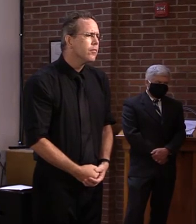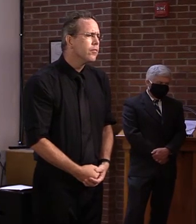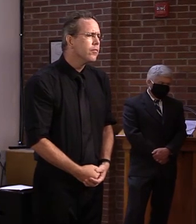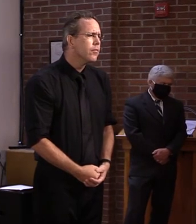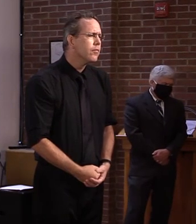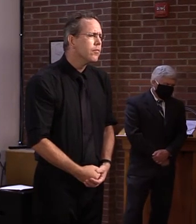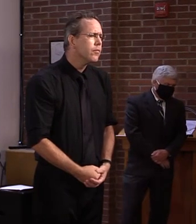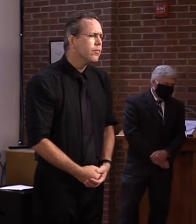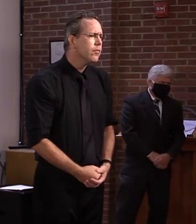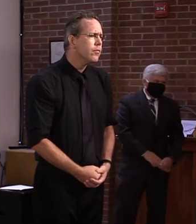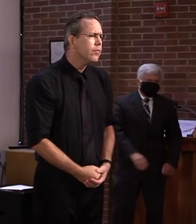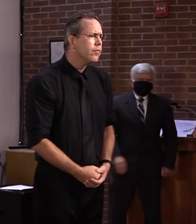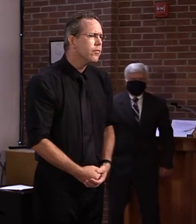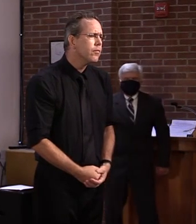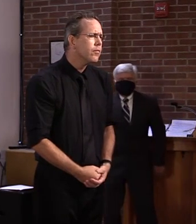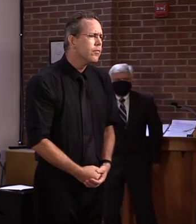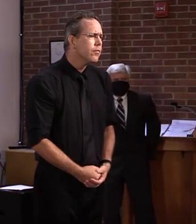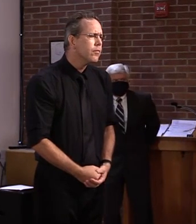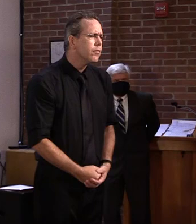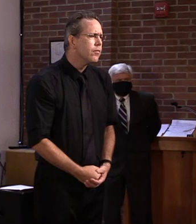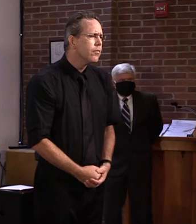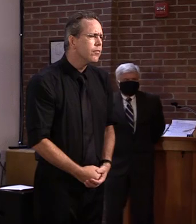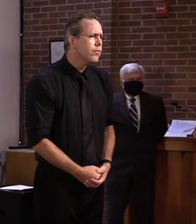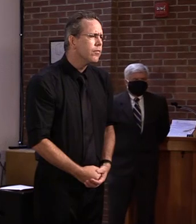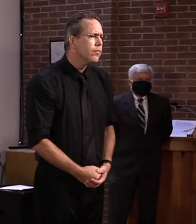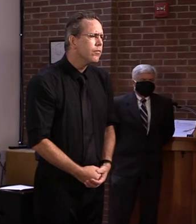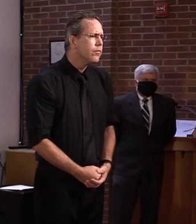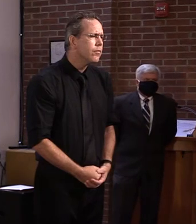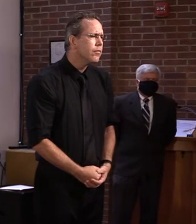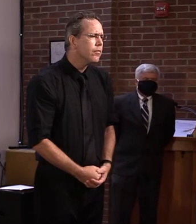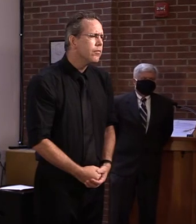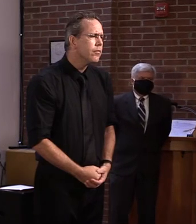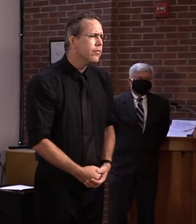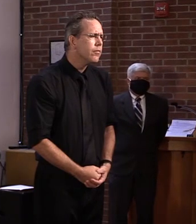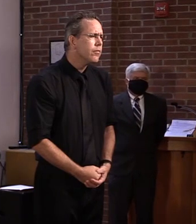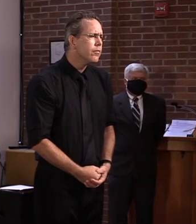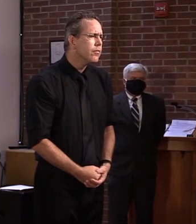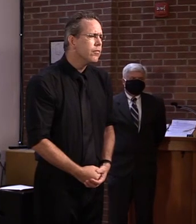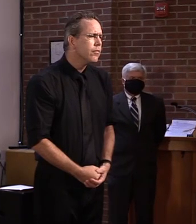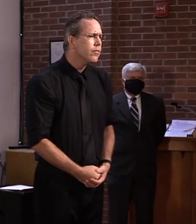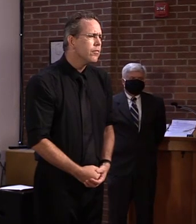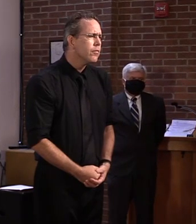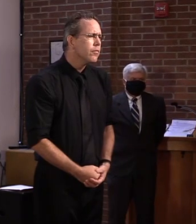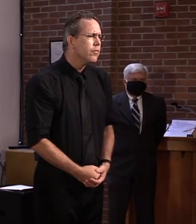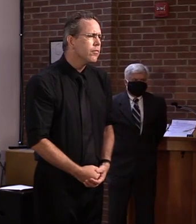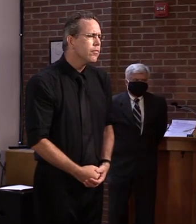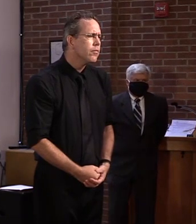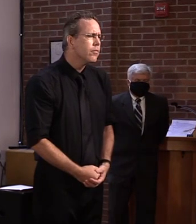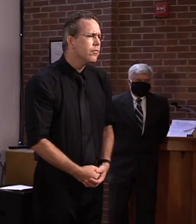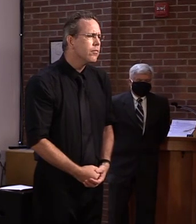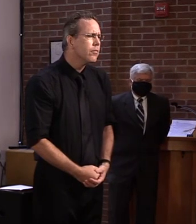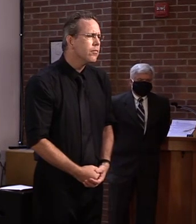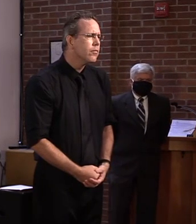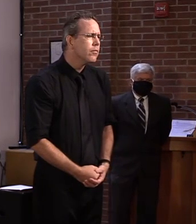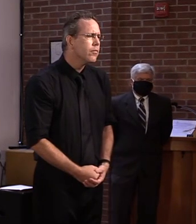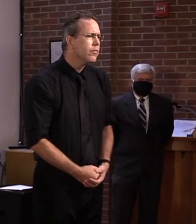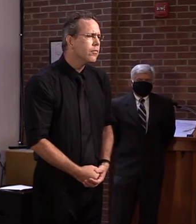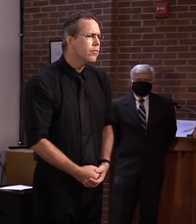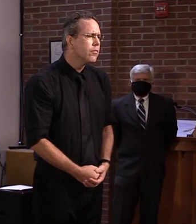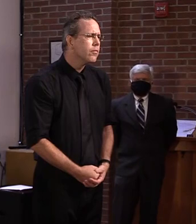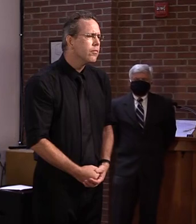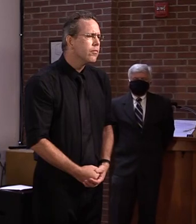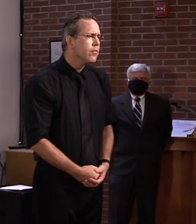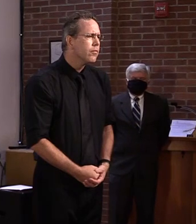officials said it was a few thousand. I'm just hoping to find out how many people are in the adjudication process,